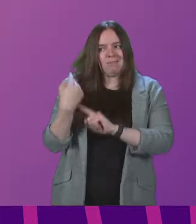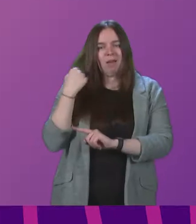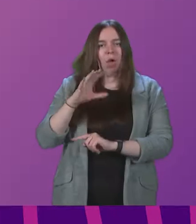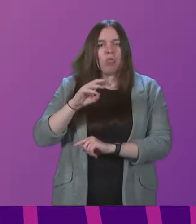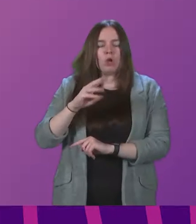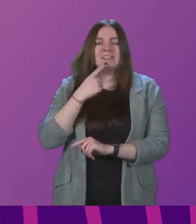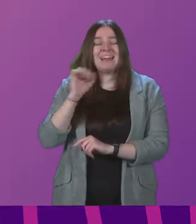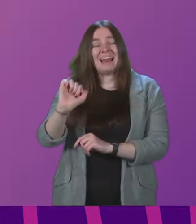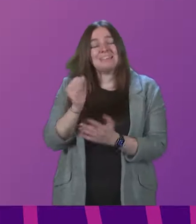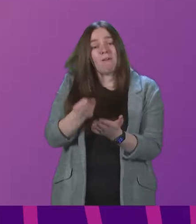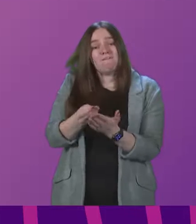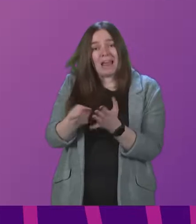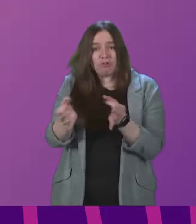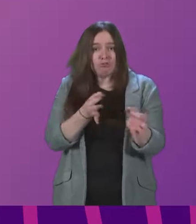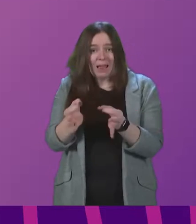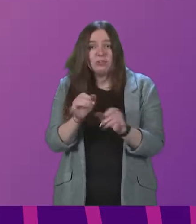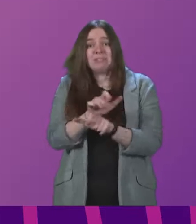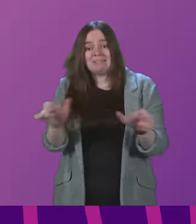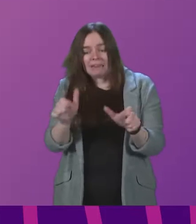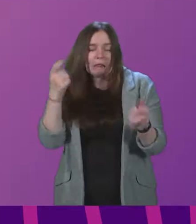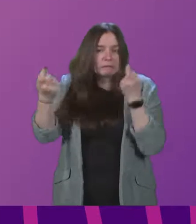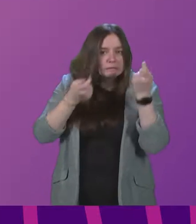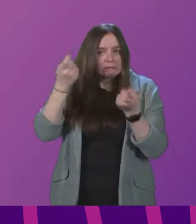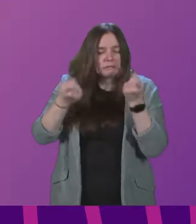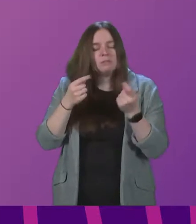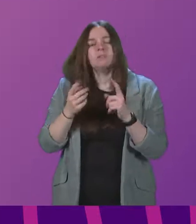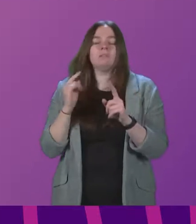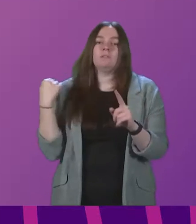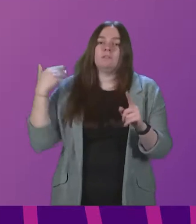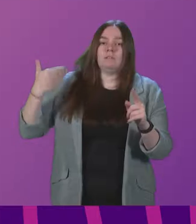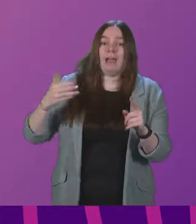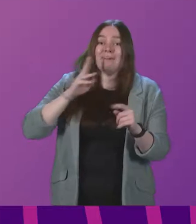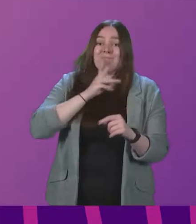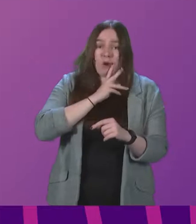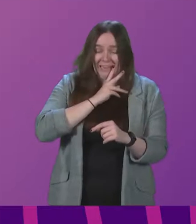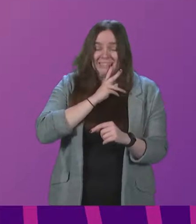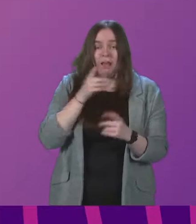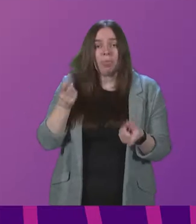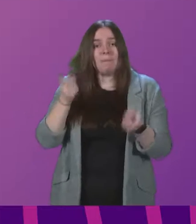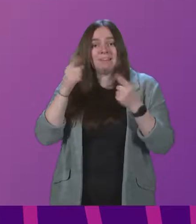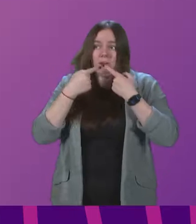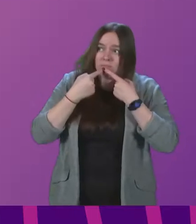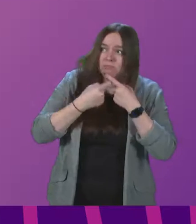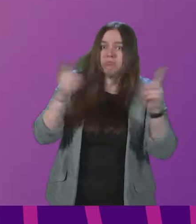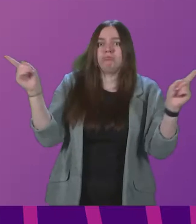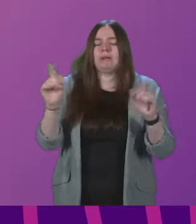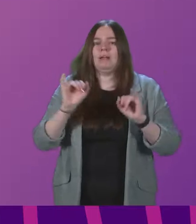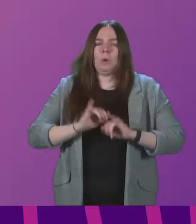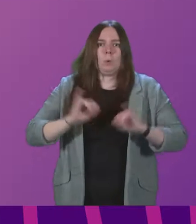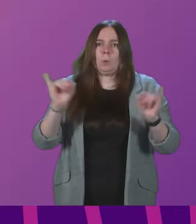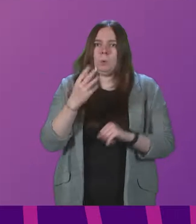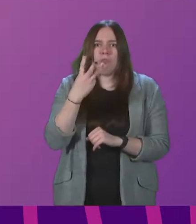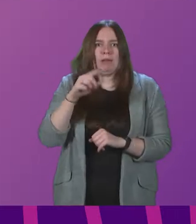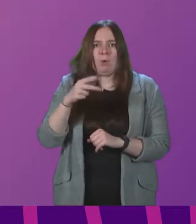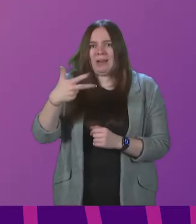said his fare strategy remained under consideration. On Friday, a matter of hours later, the Minister announced to the nation his brutal 3.8